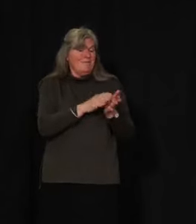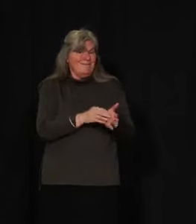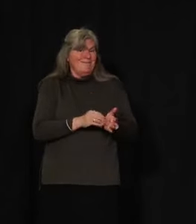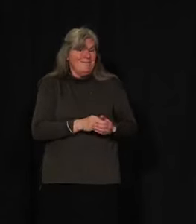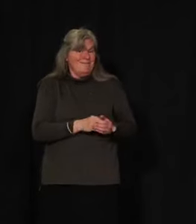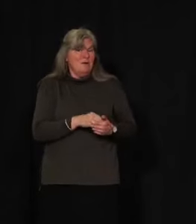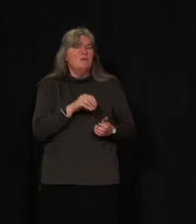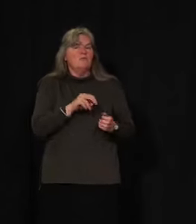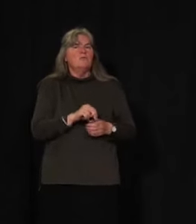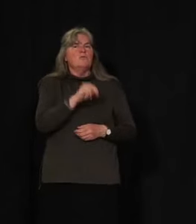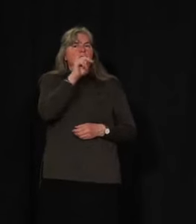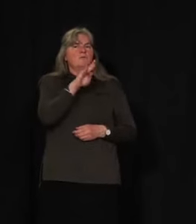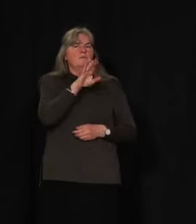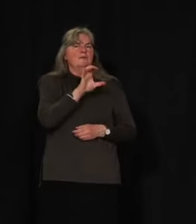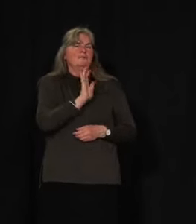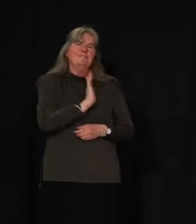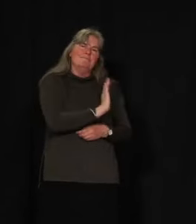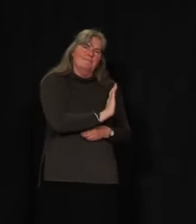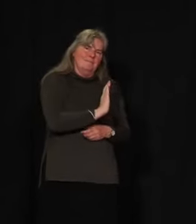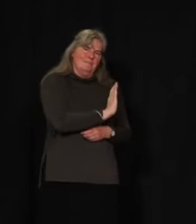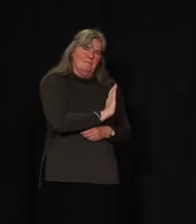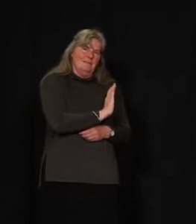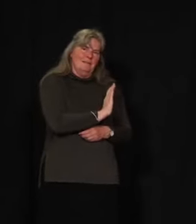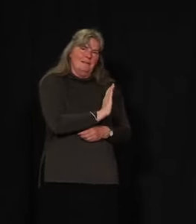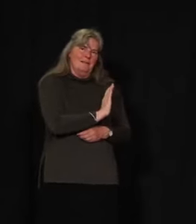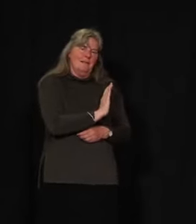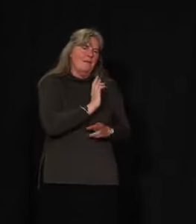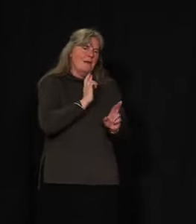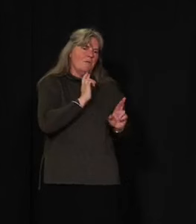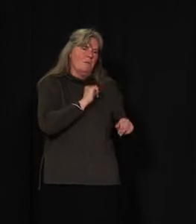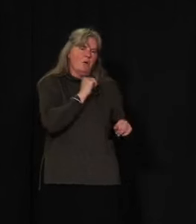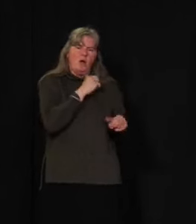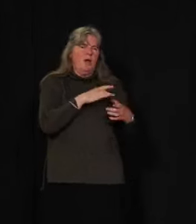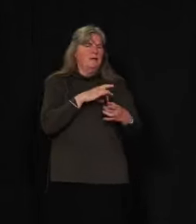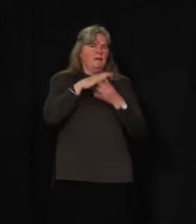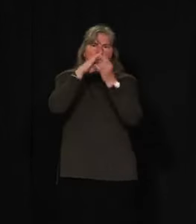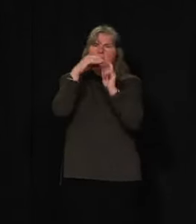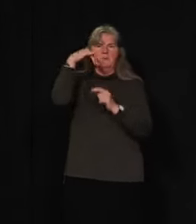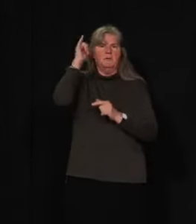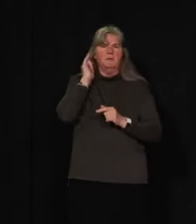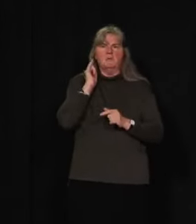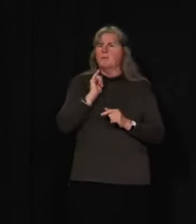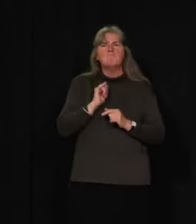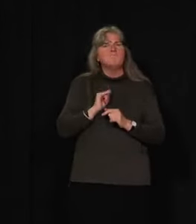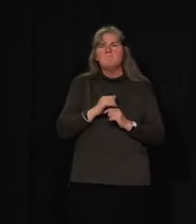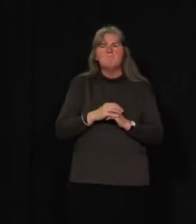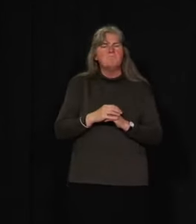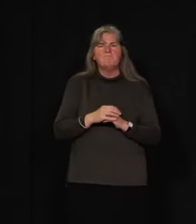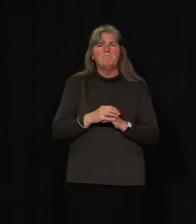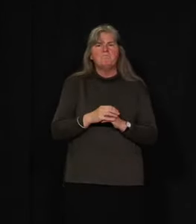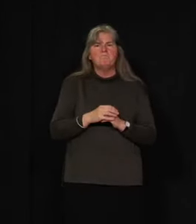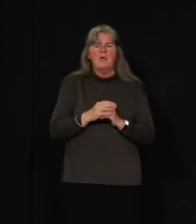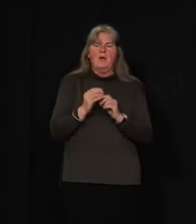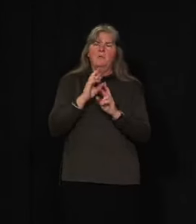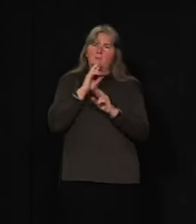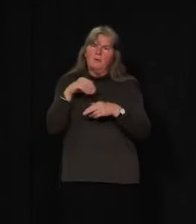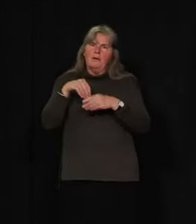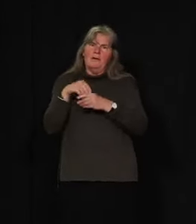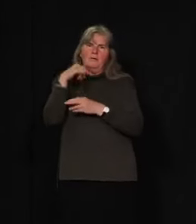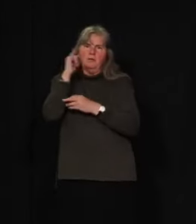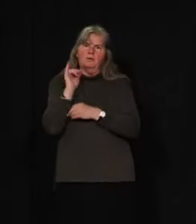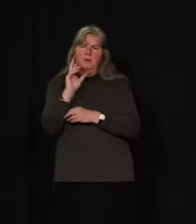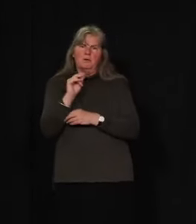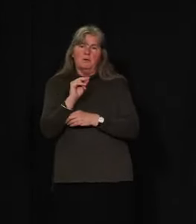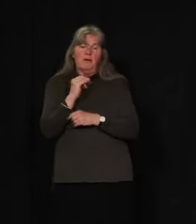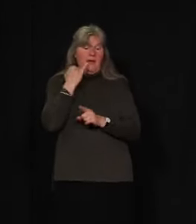the northern BC public health reporting. It would not be reported as a Yukon case. It would be, if